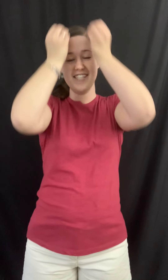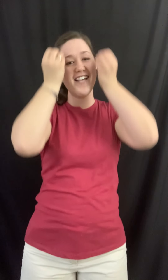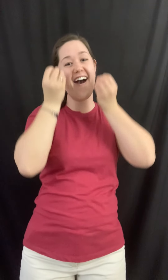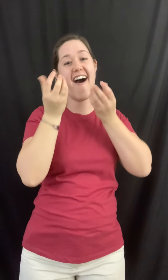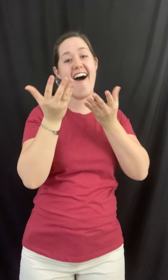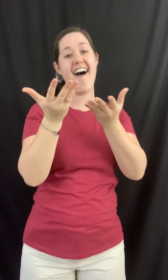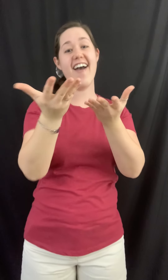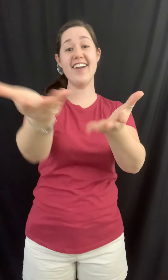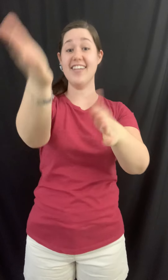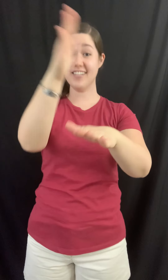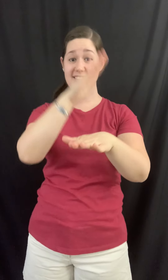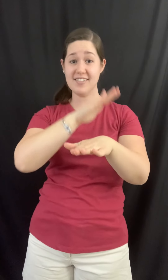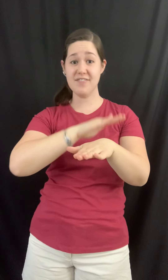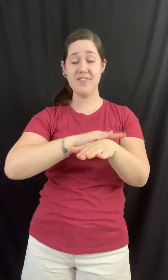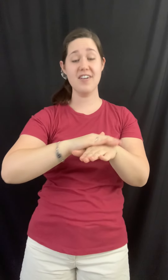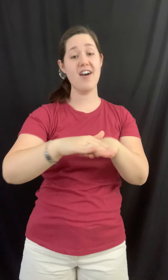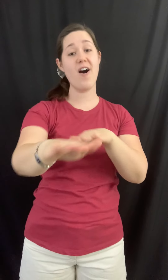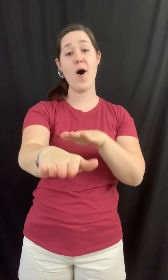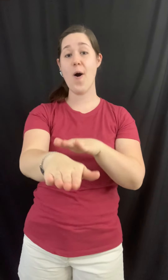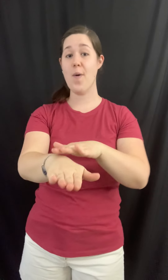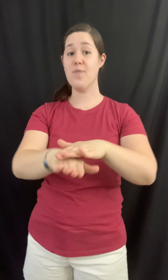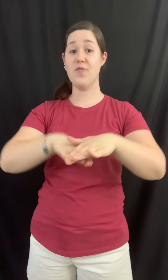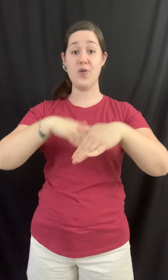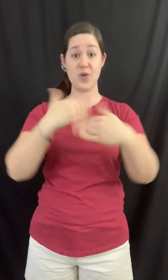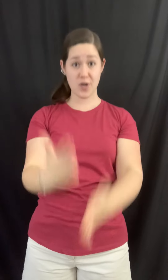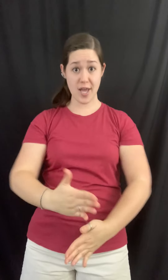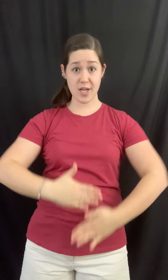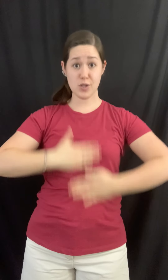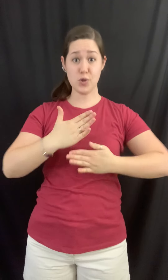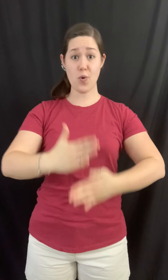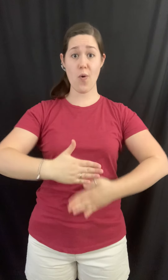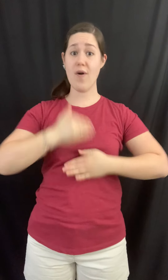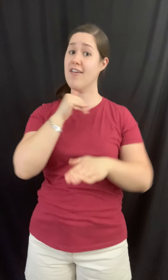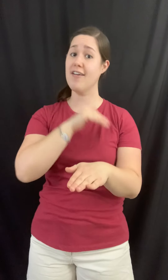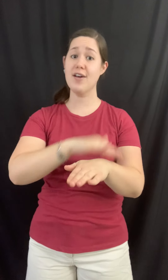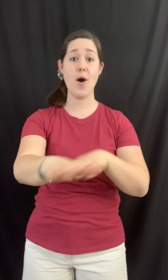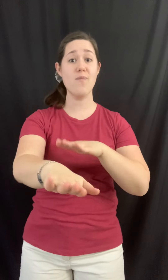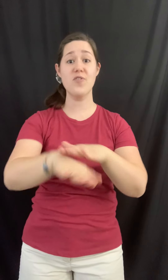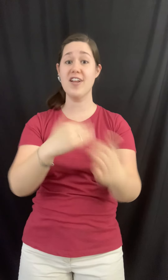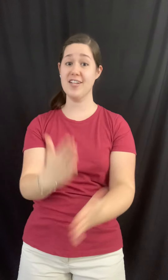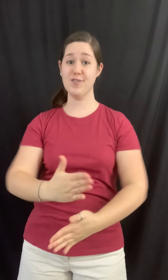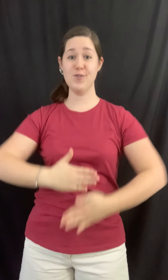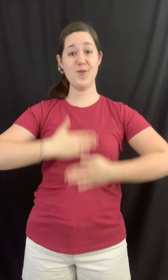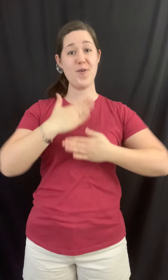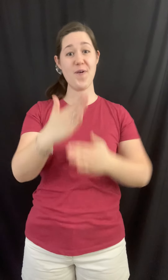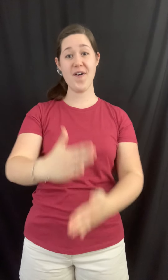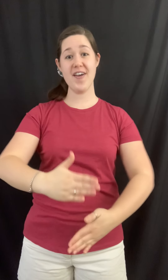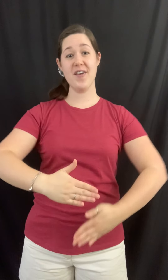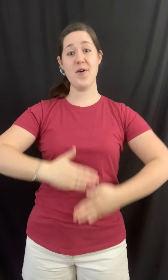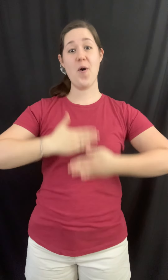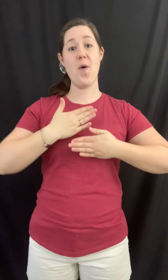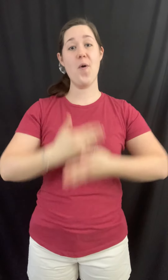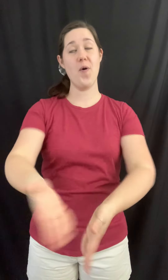tidings of comfort and joy, comfort and joy. Oh,